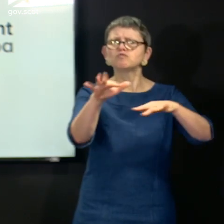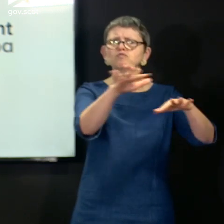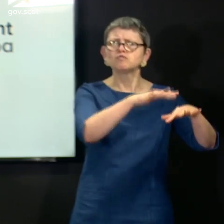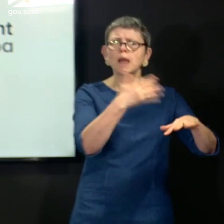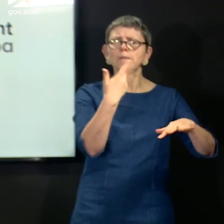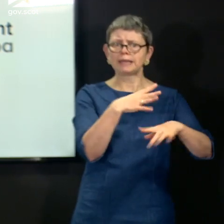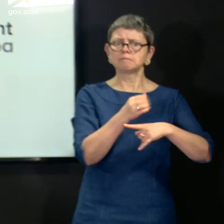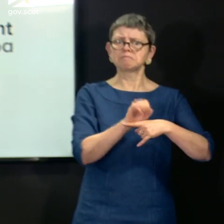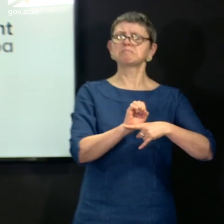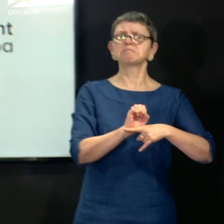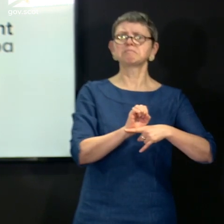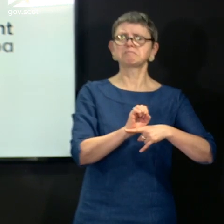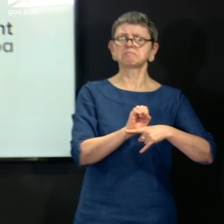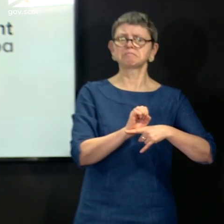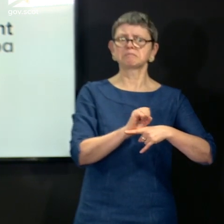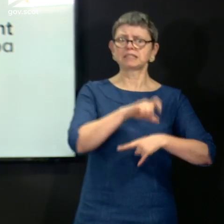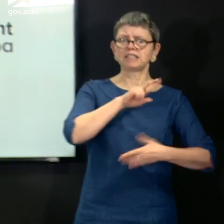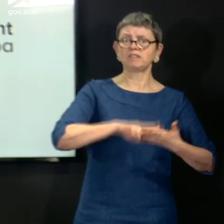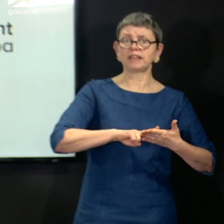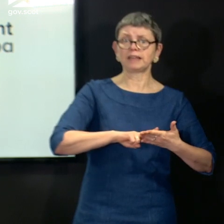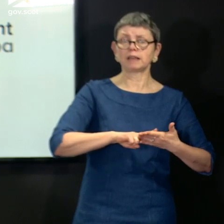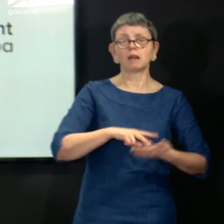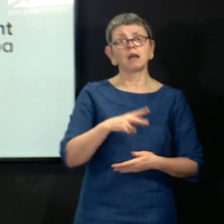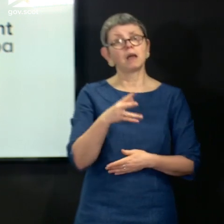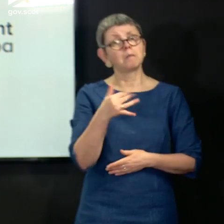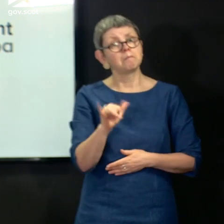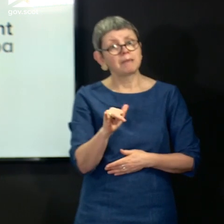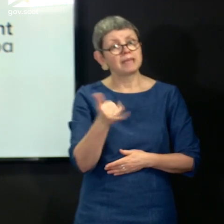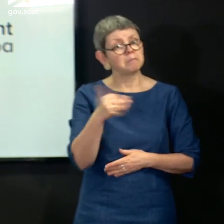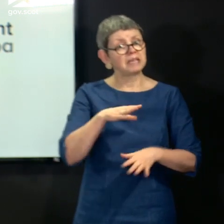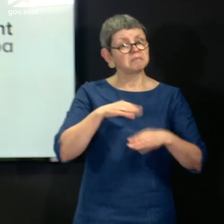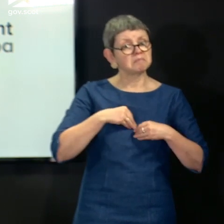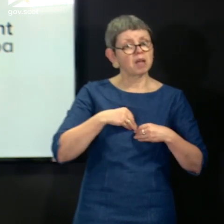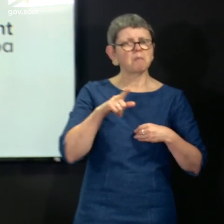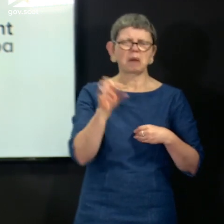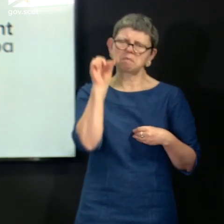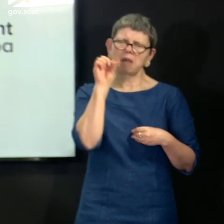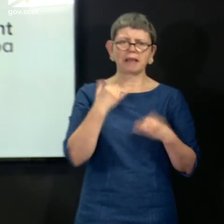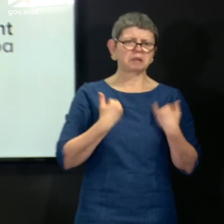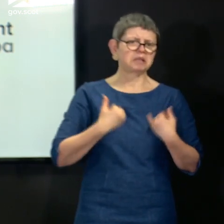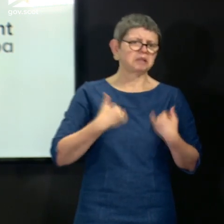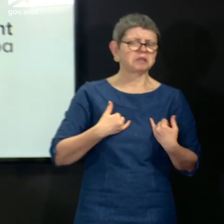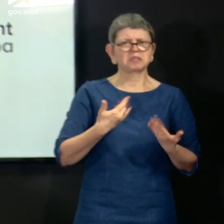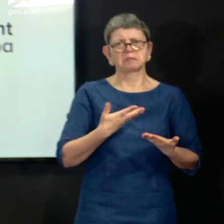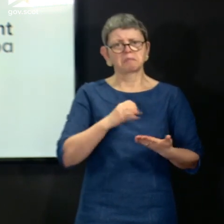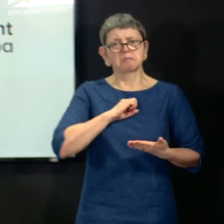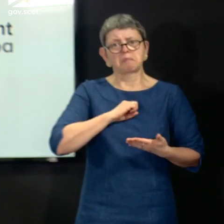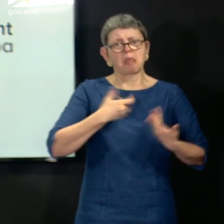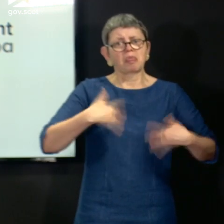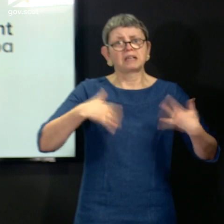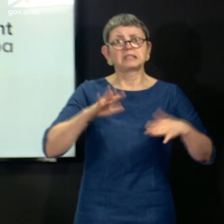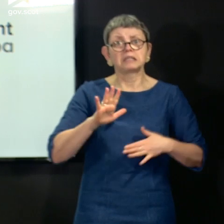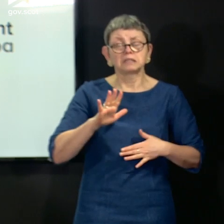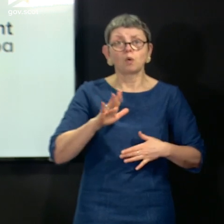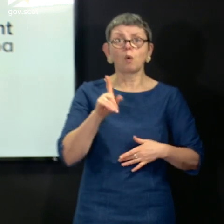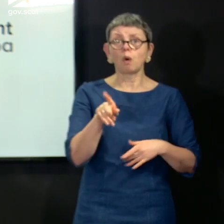who have not reported symptoms or had only experienced mild symptoms. It is important to stress though that this